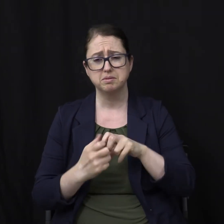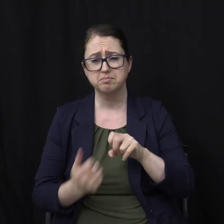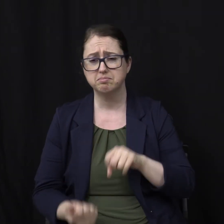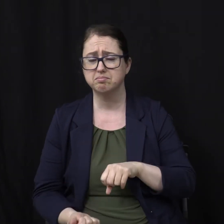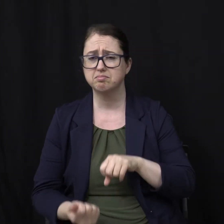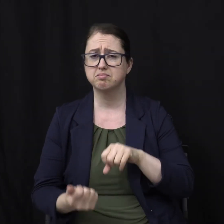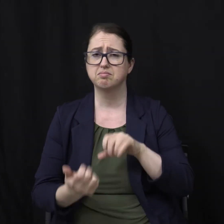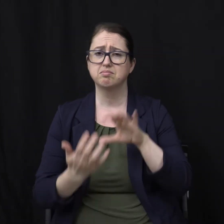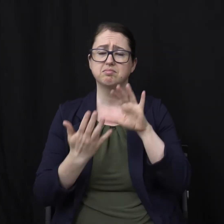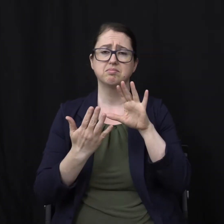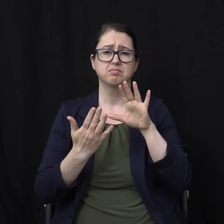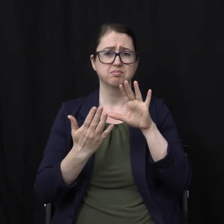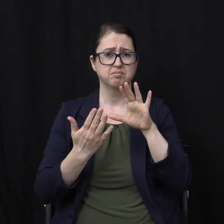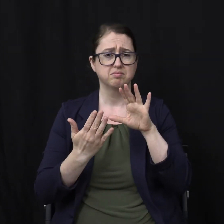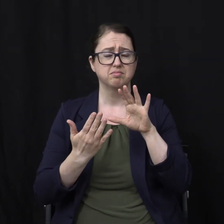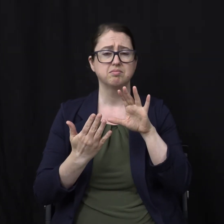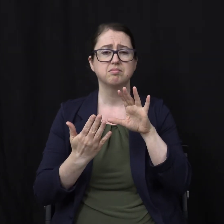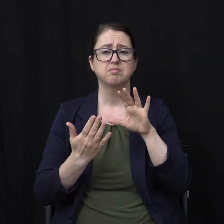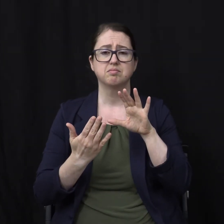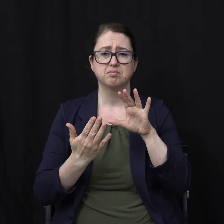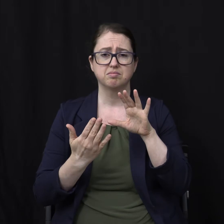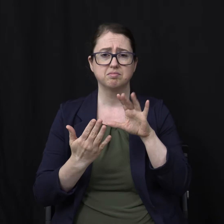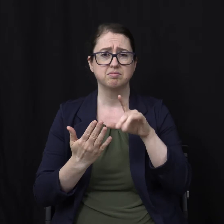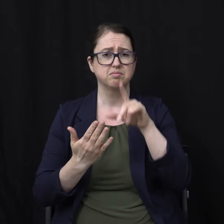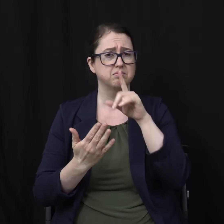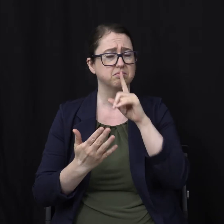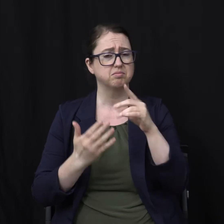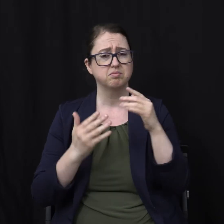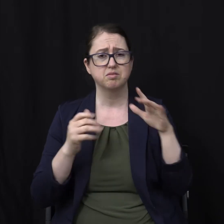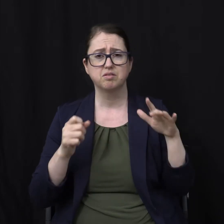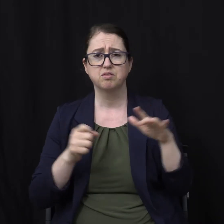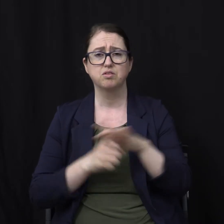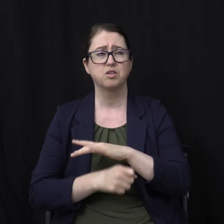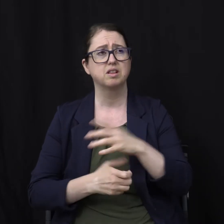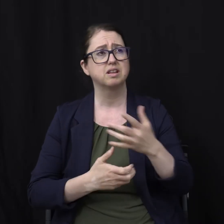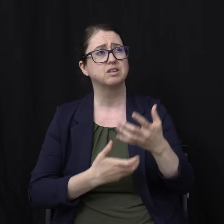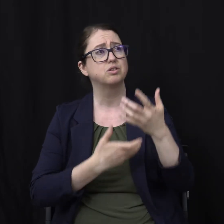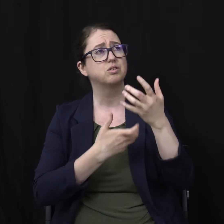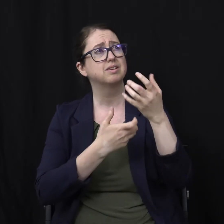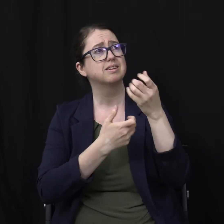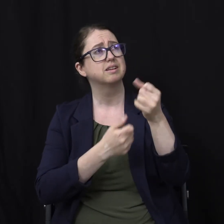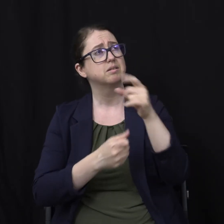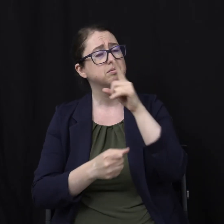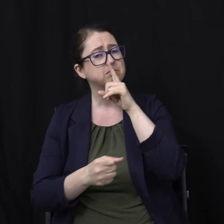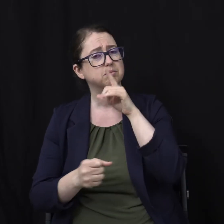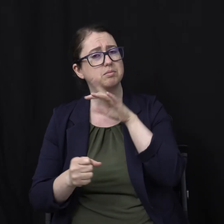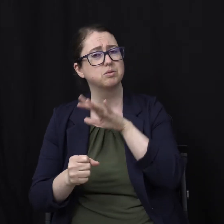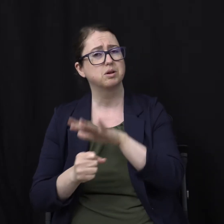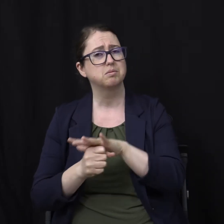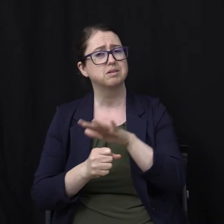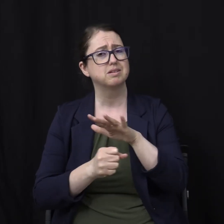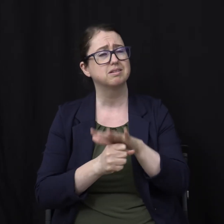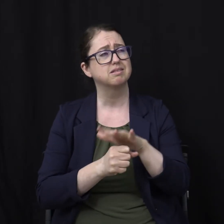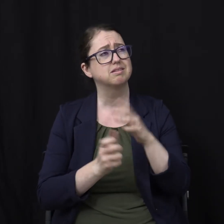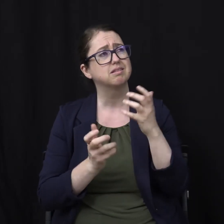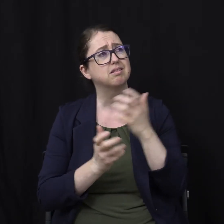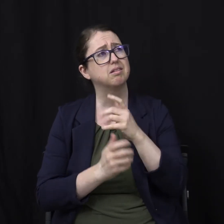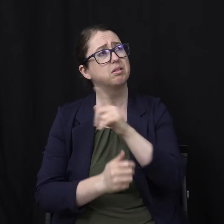So to trust thy promises, O Lord